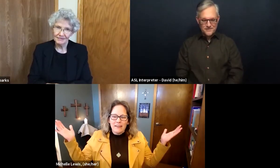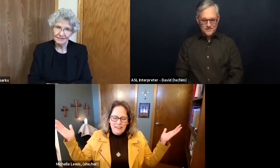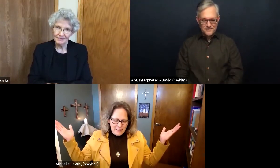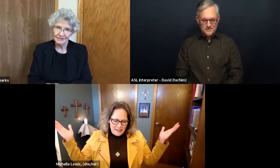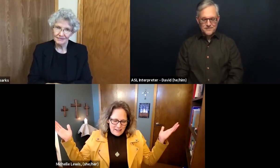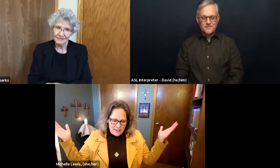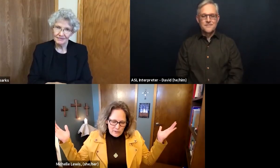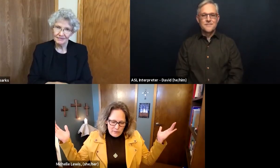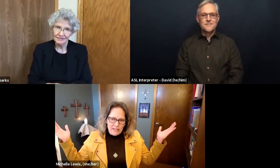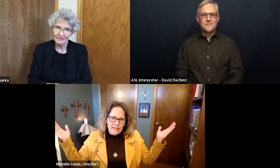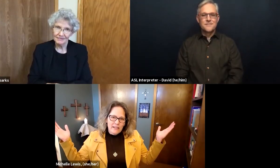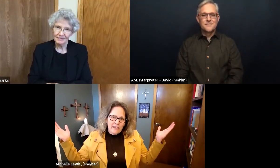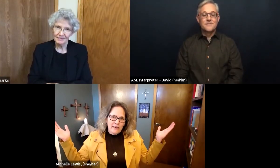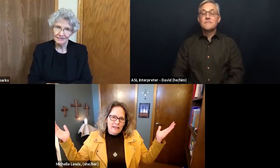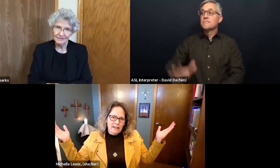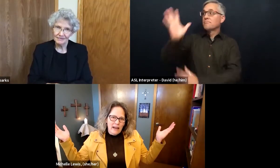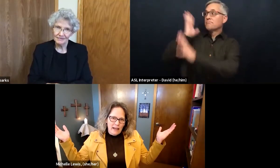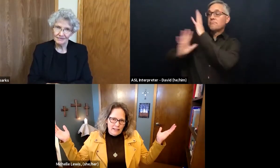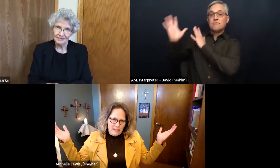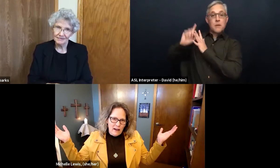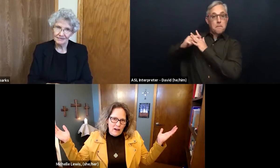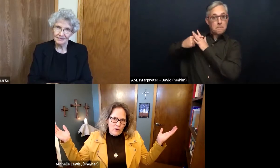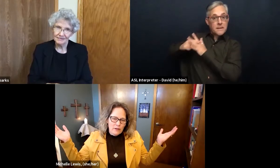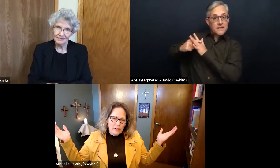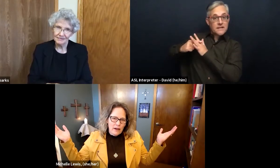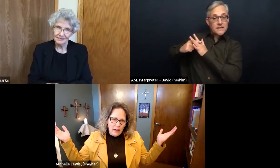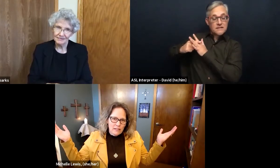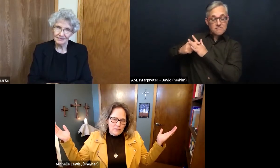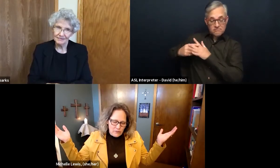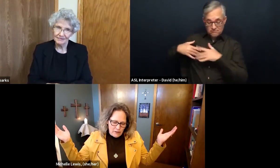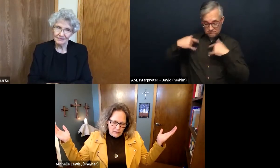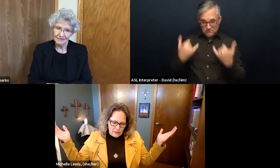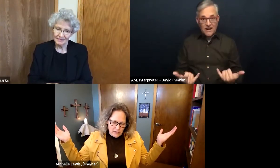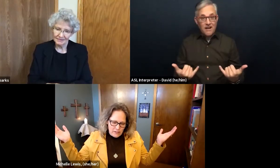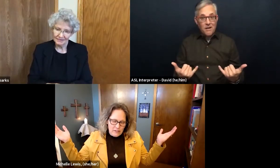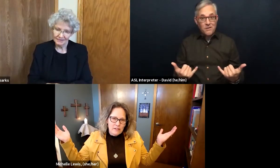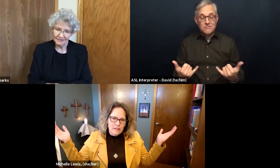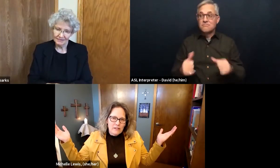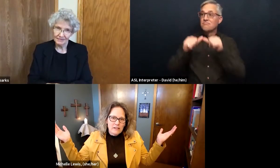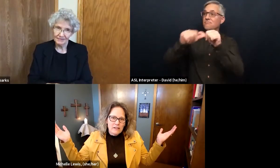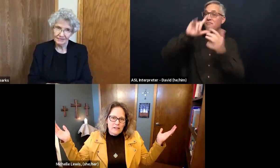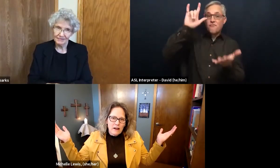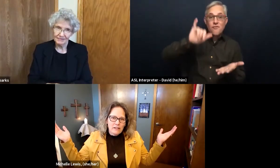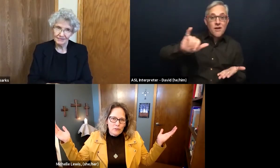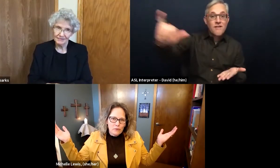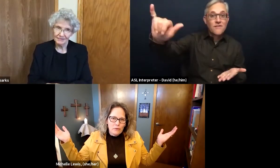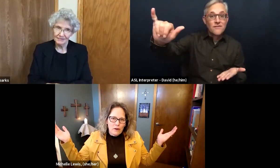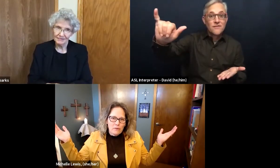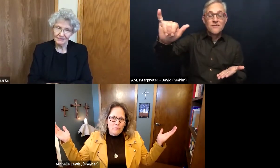In the beginning and now and forever. God, you are the